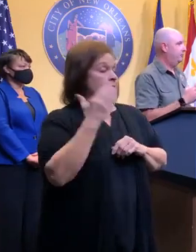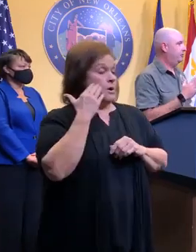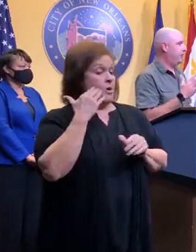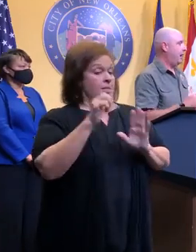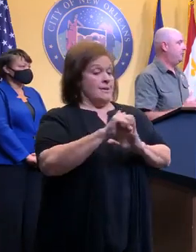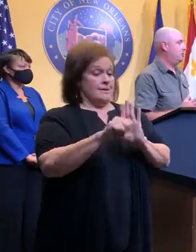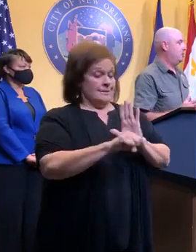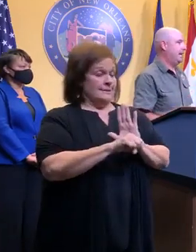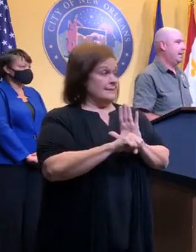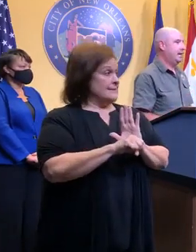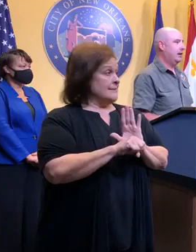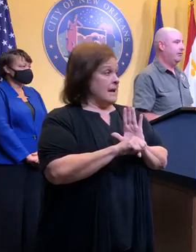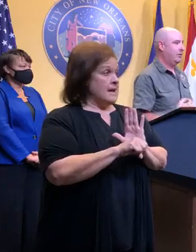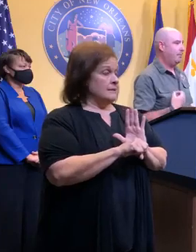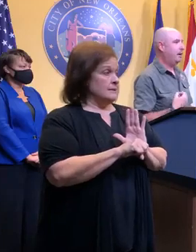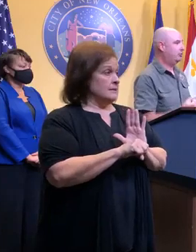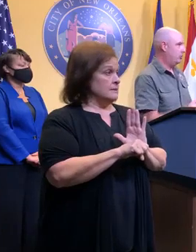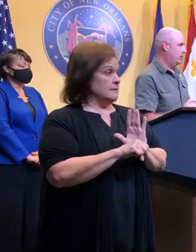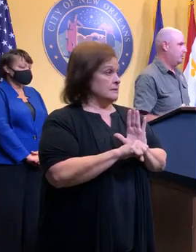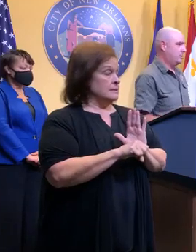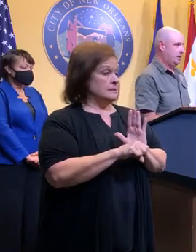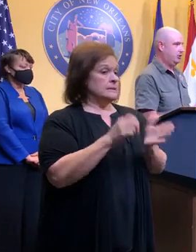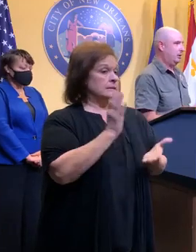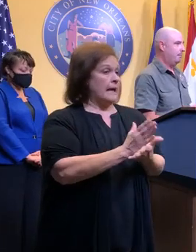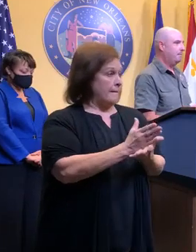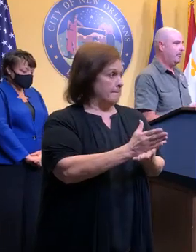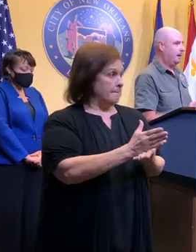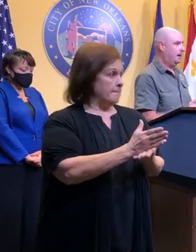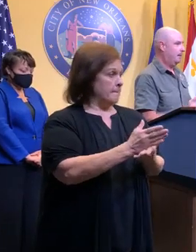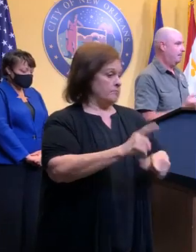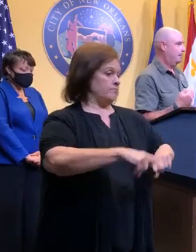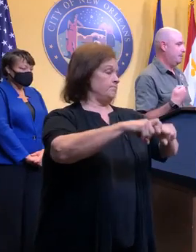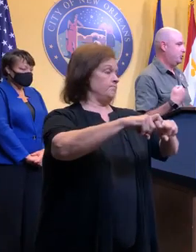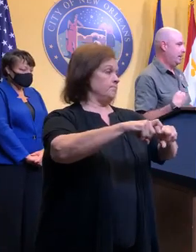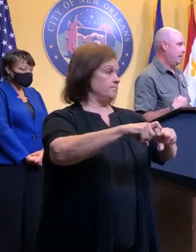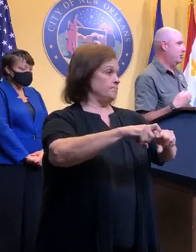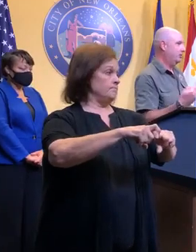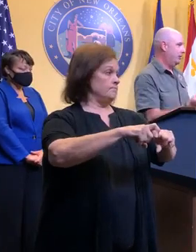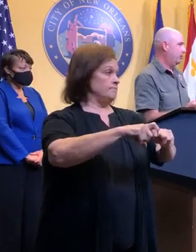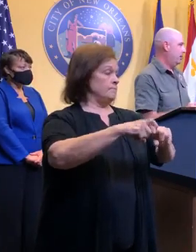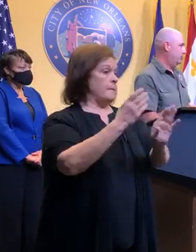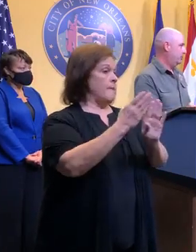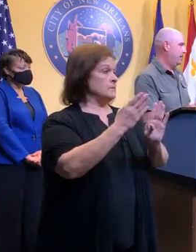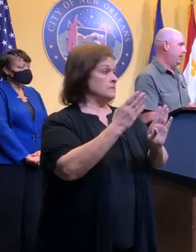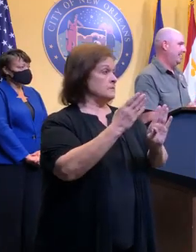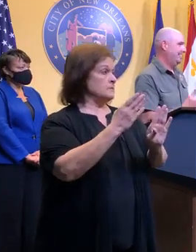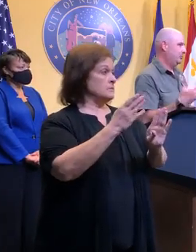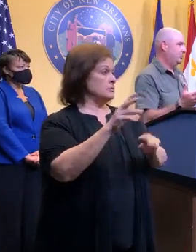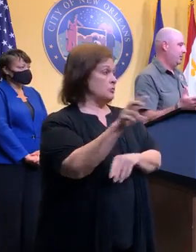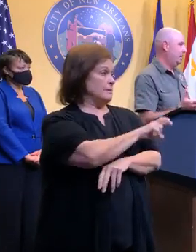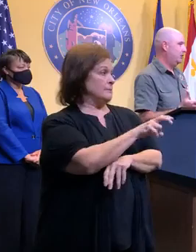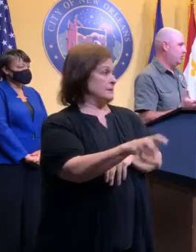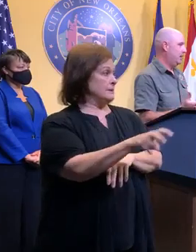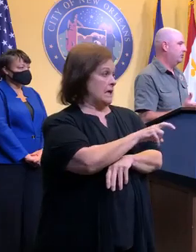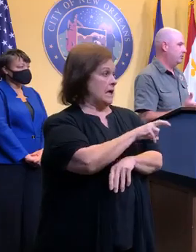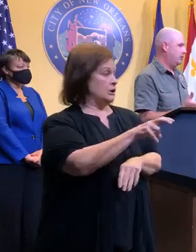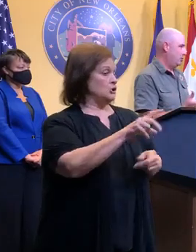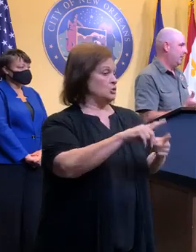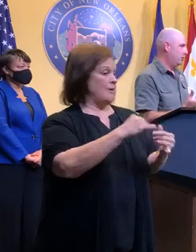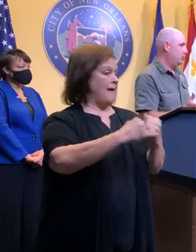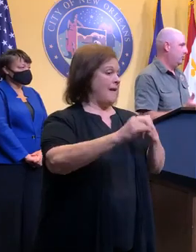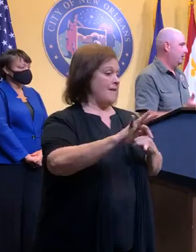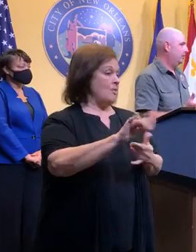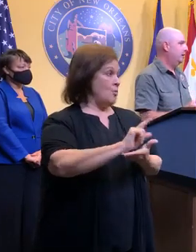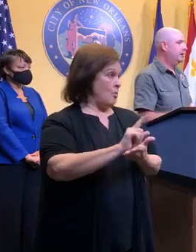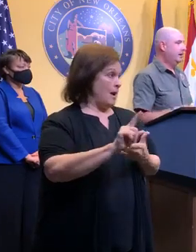state has stopped doing any of the bus transportation between here and southwest Louisiana at least through the end of the week